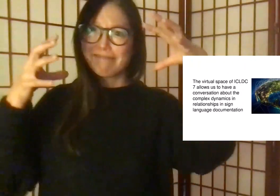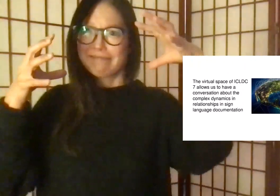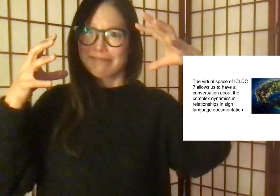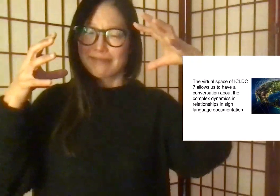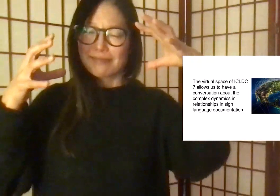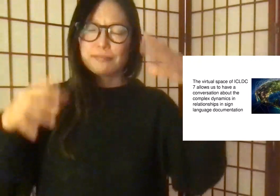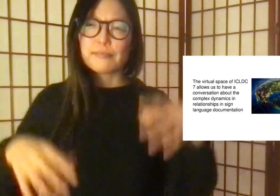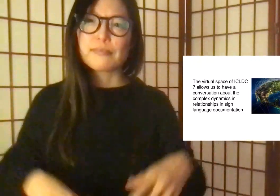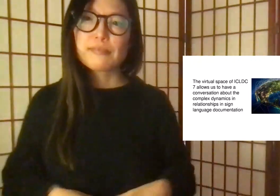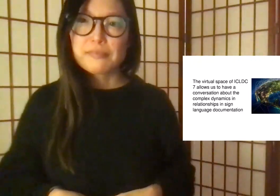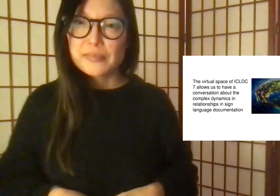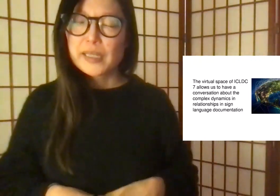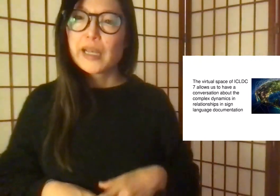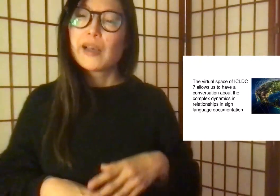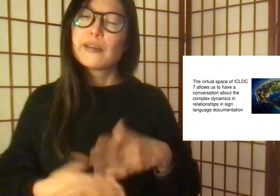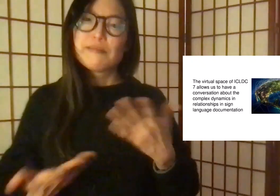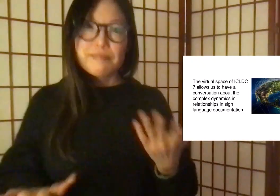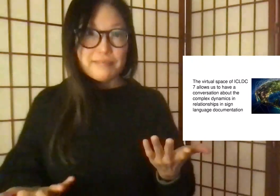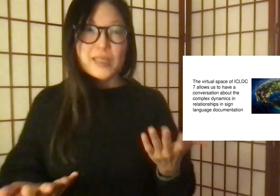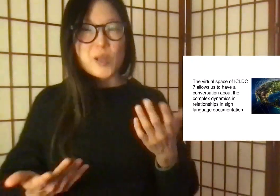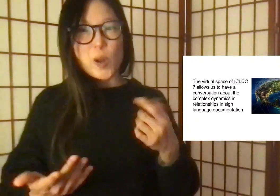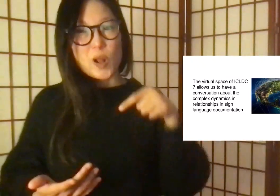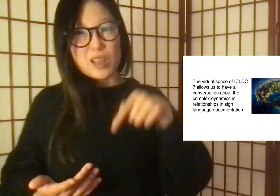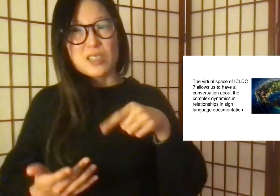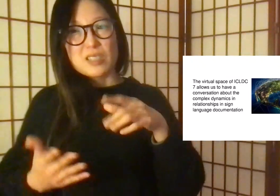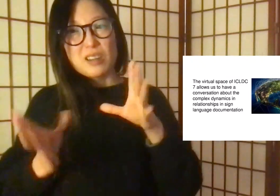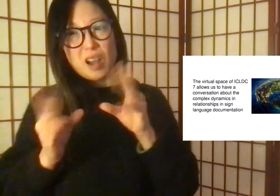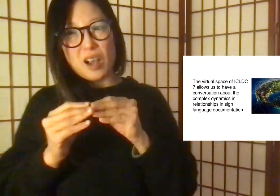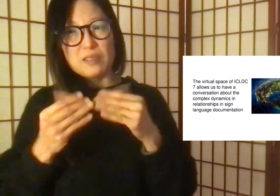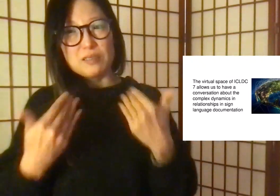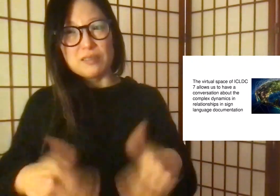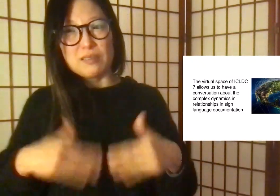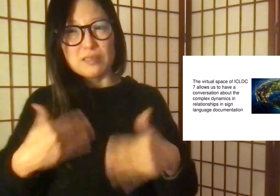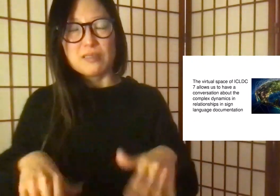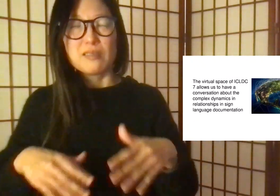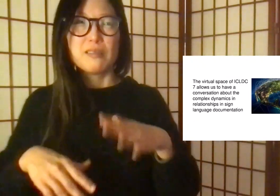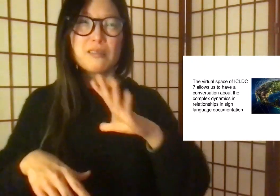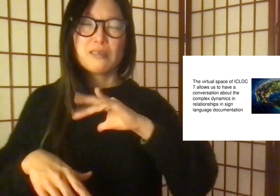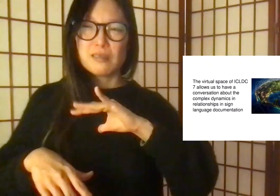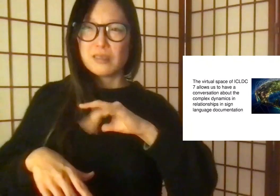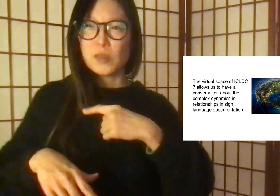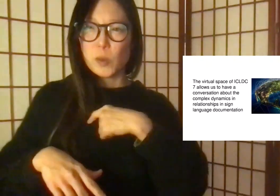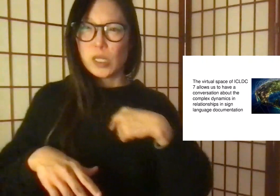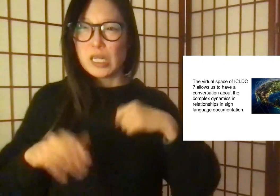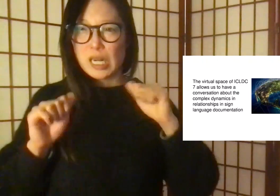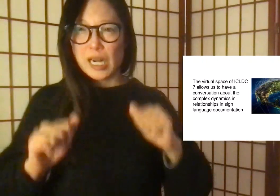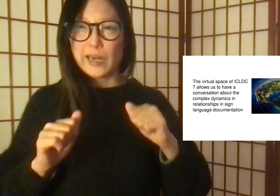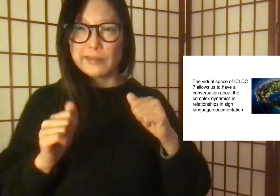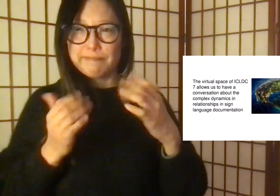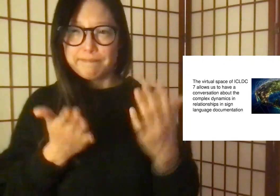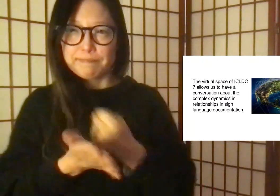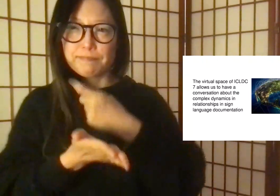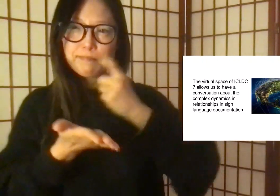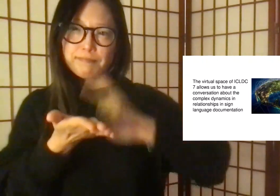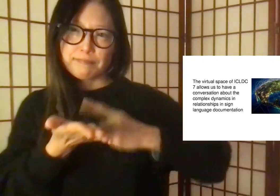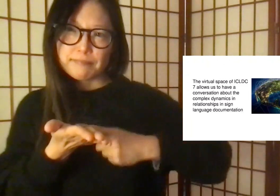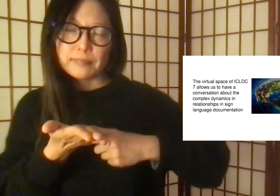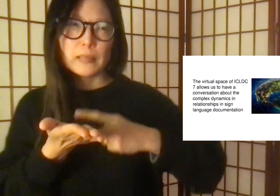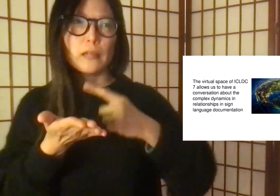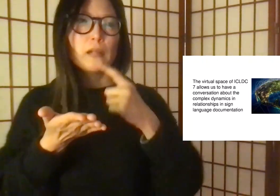documentation. This space may otherwise not be available because people are located in different parts of the